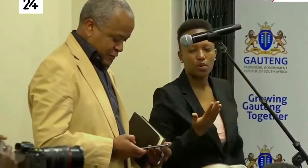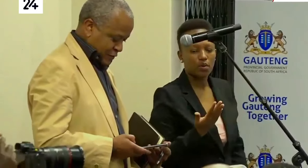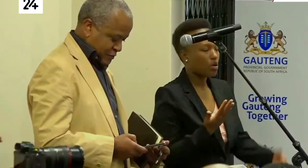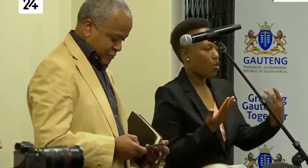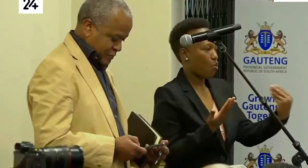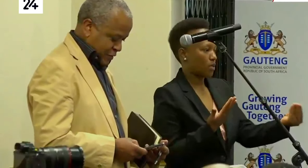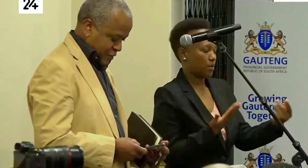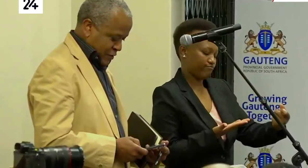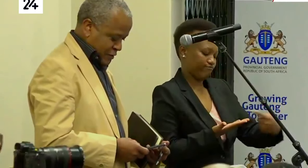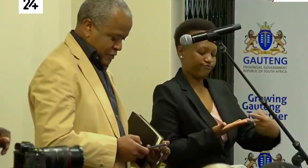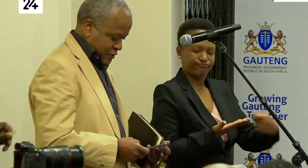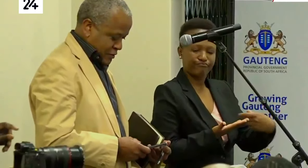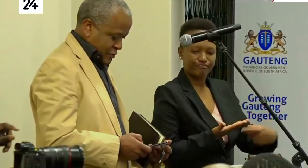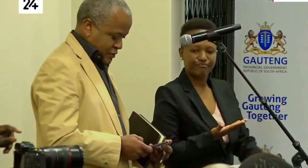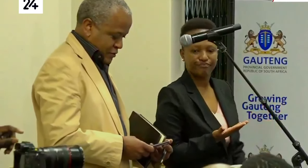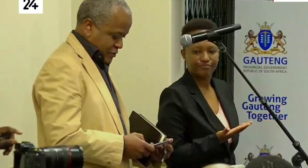system.